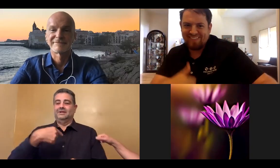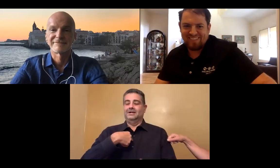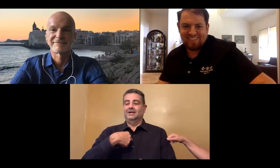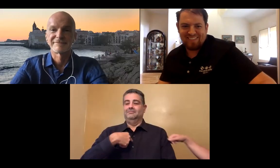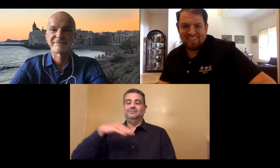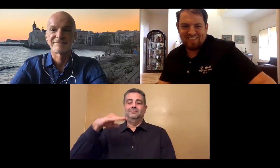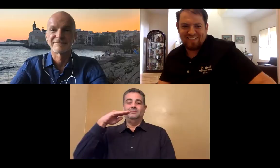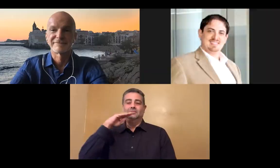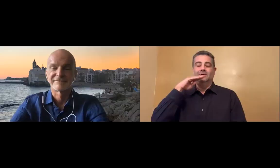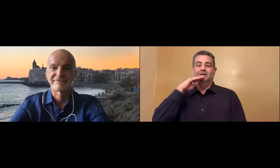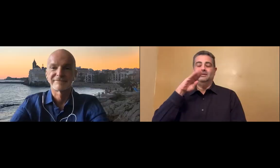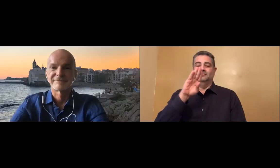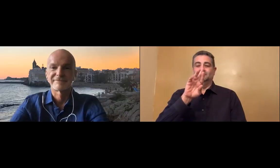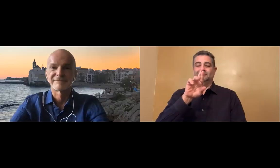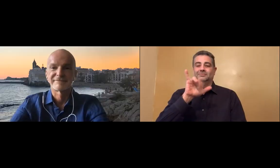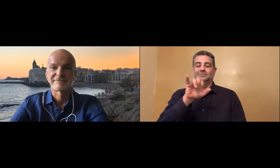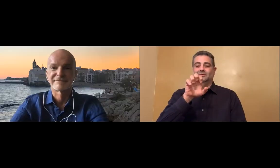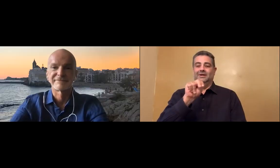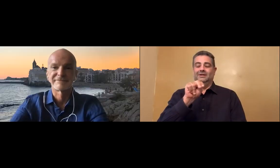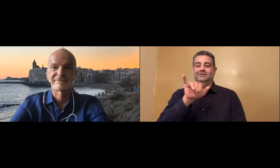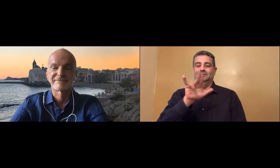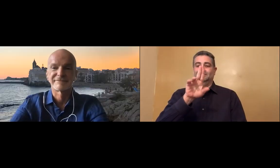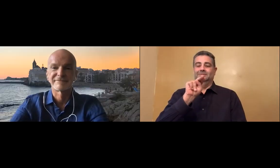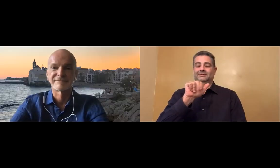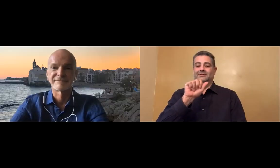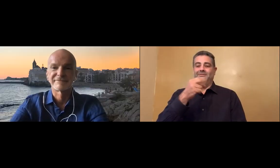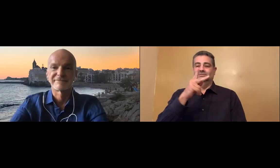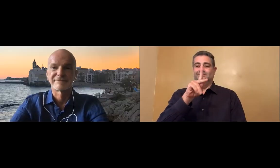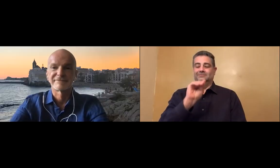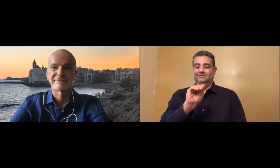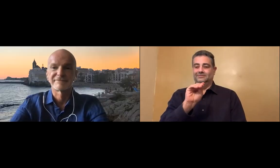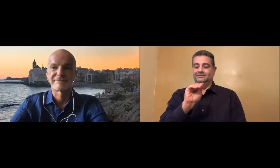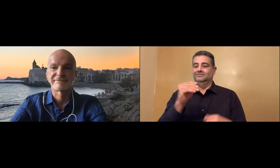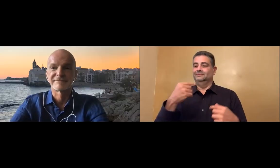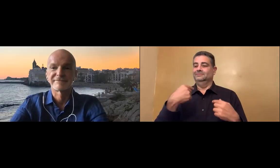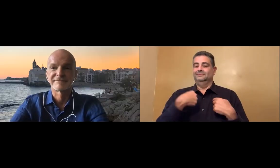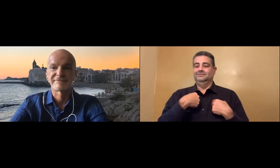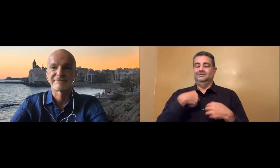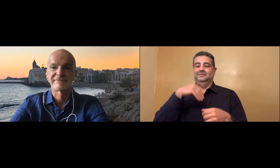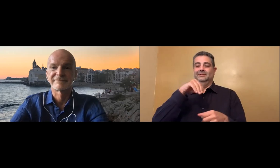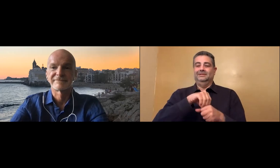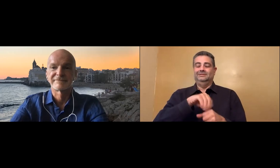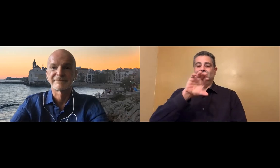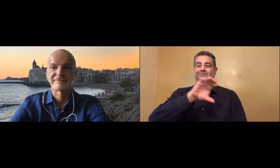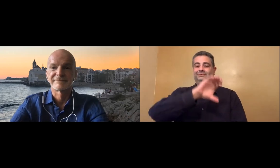And Travis popping up saying, yep, we see you fine. Brian speaking. Yes, my name is Brian Yunashko.